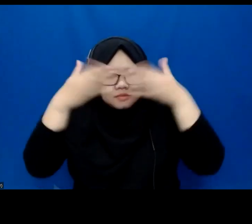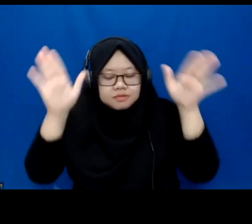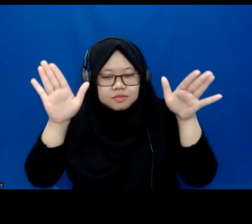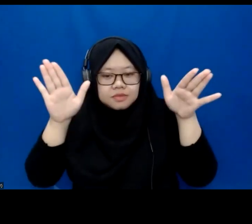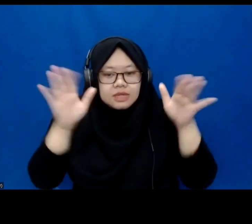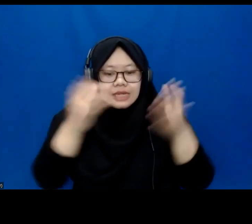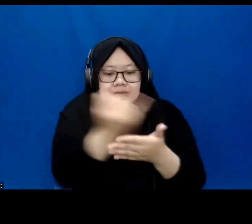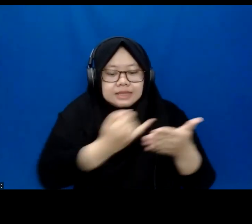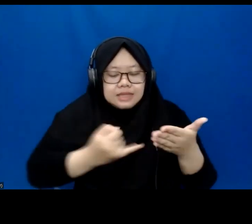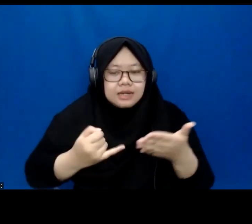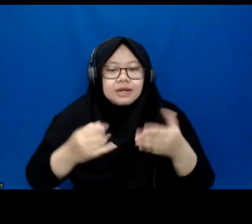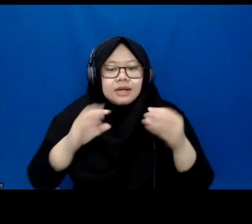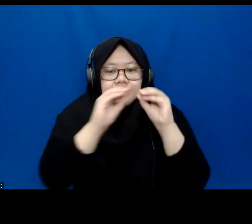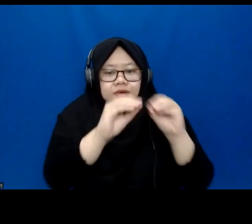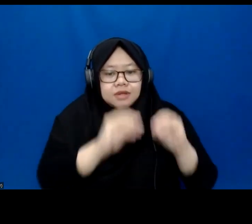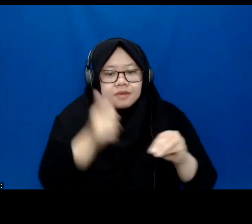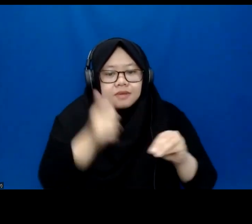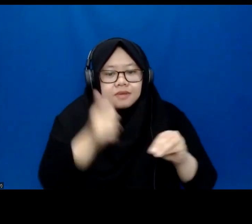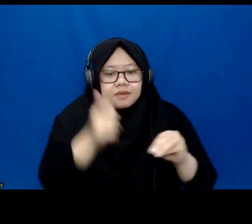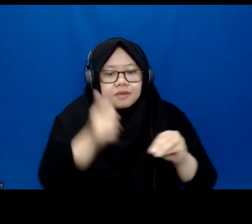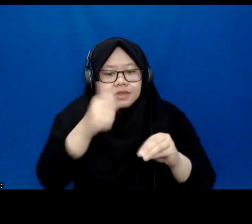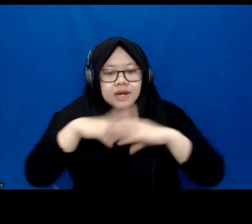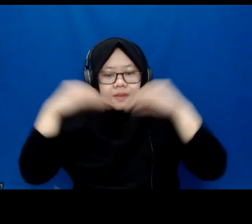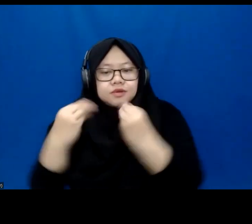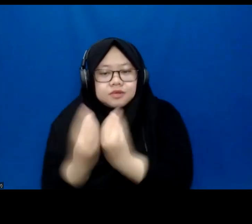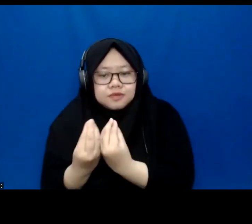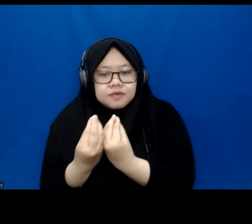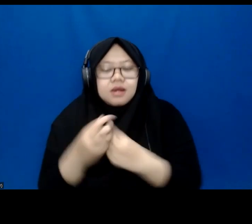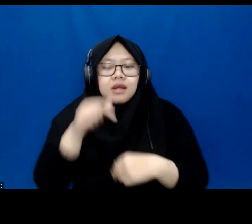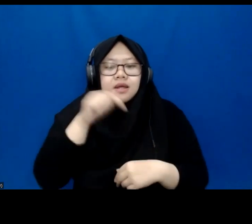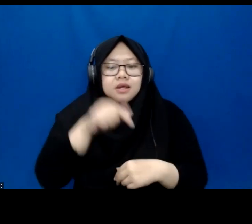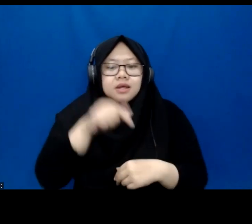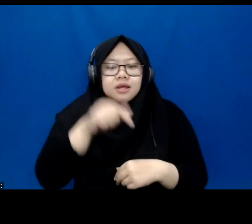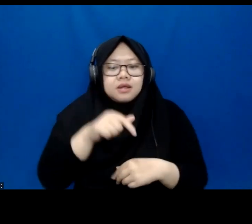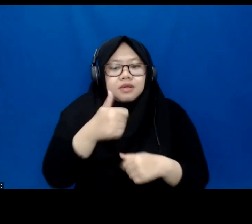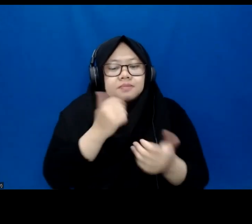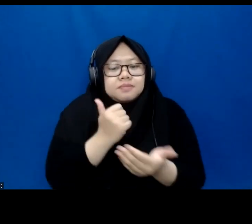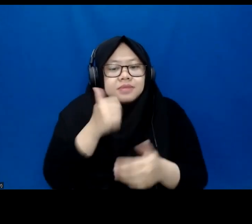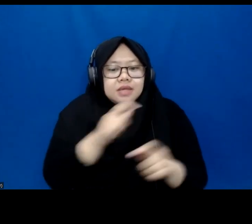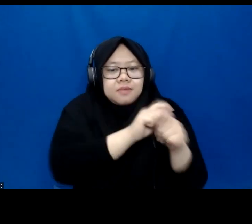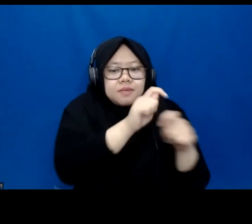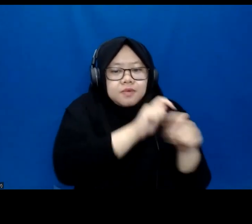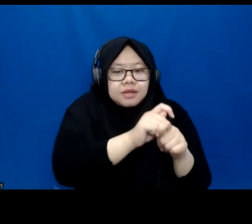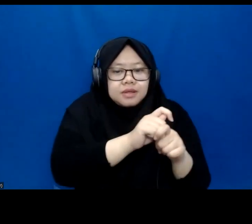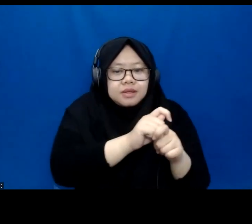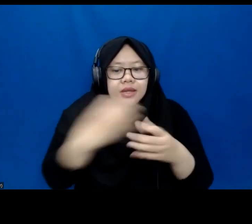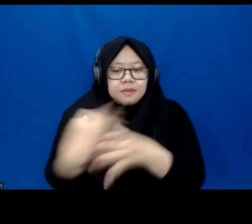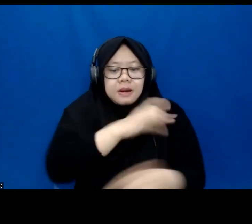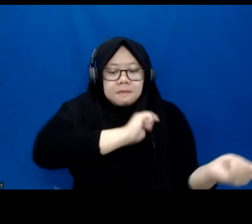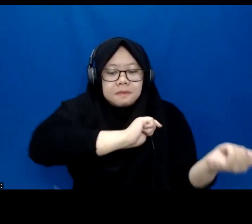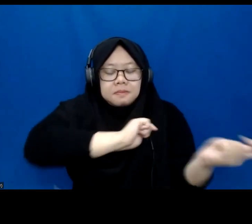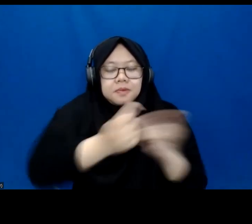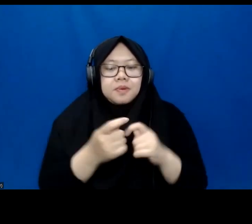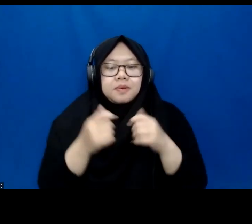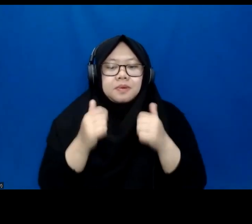accessible right from the beginning, this is where we can make a truly significant impact. So the